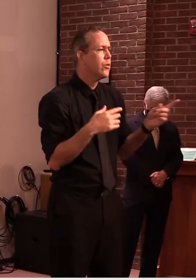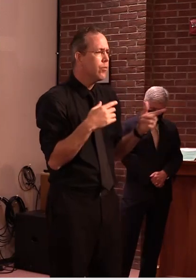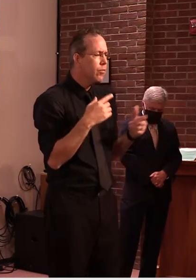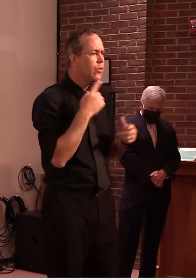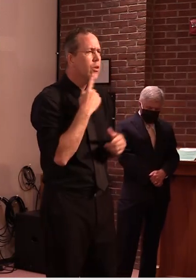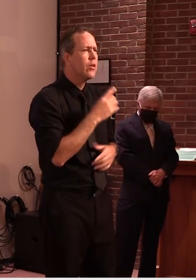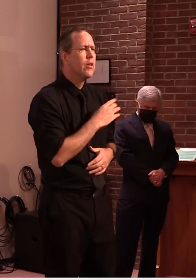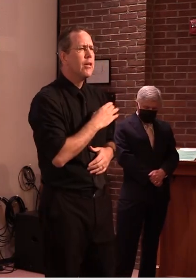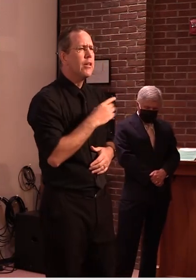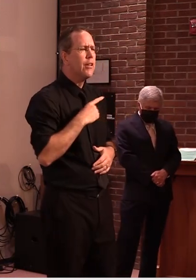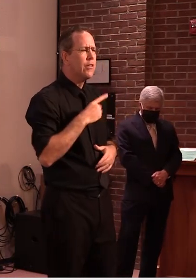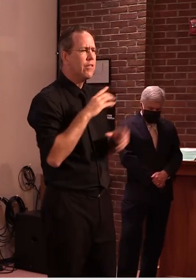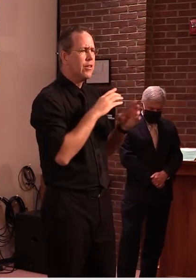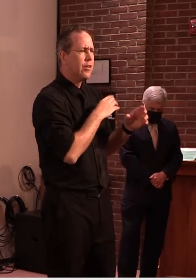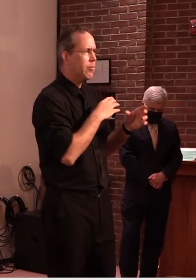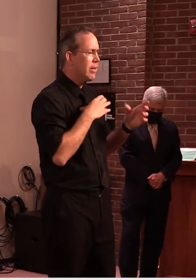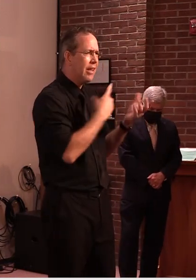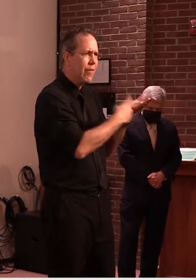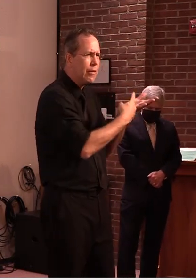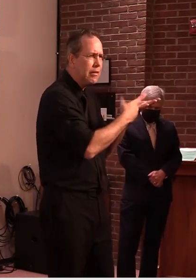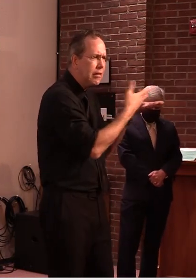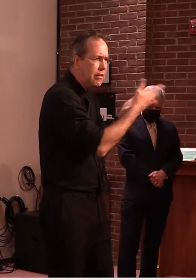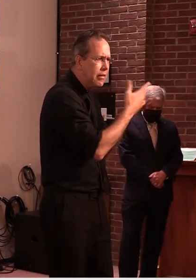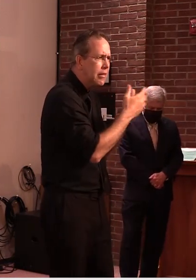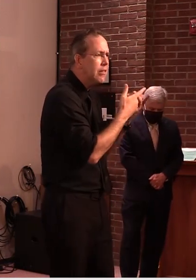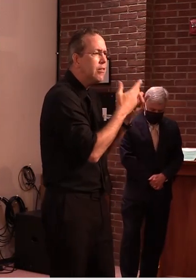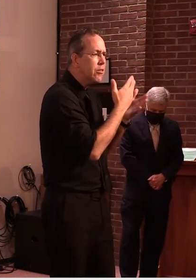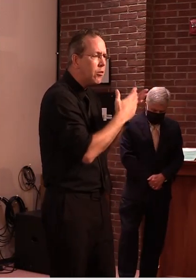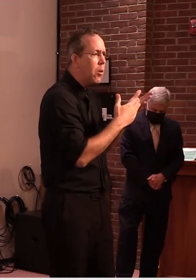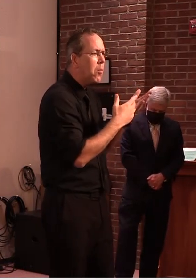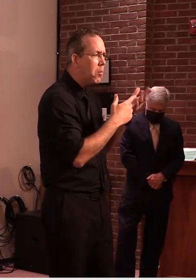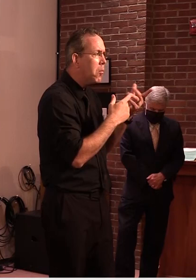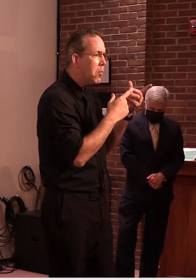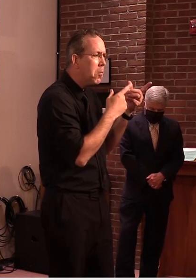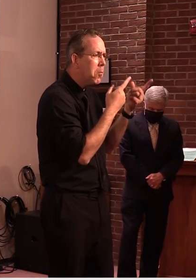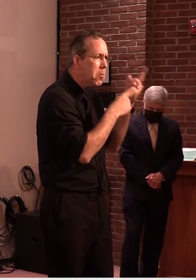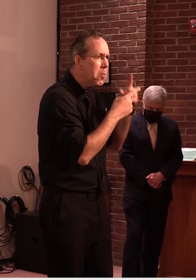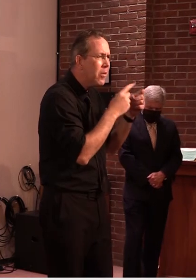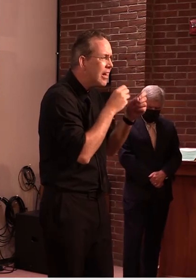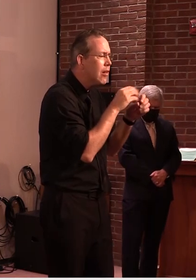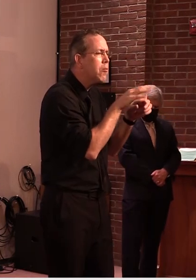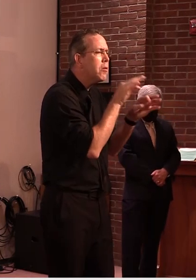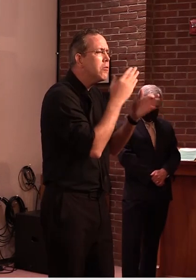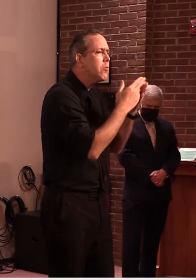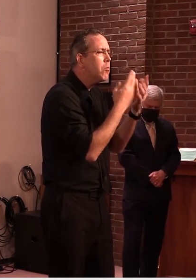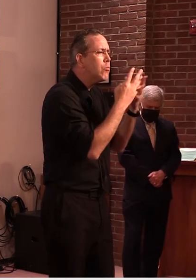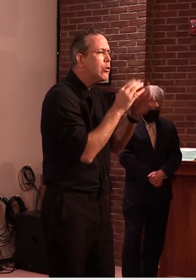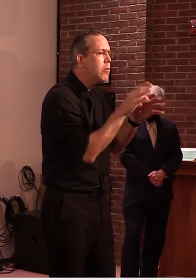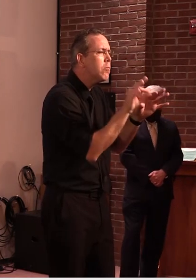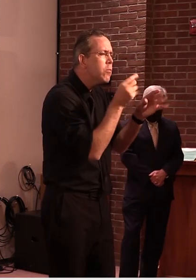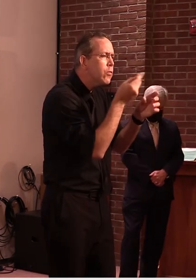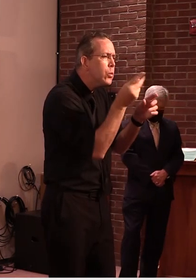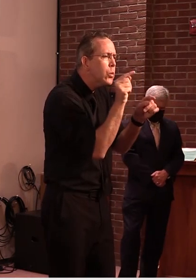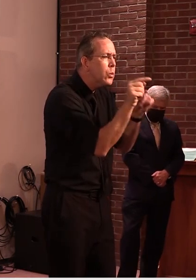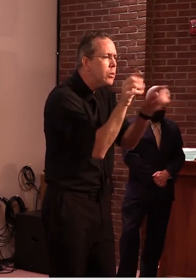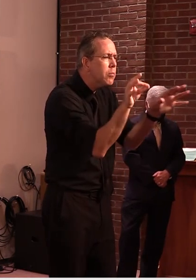back but once you start cutting into those numbers it's impacting our ability to quarantine uh individuals coming into the system